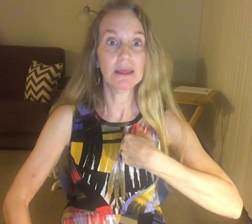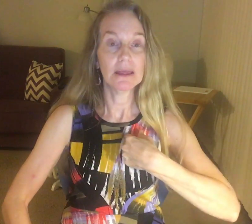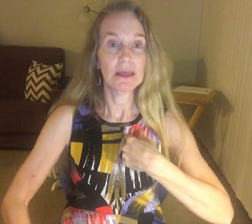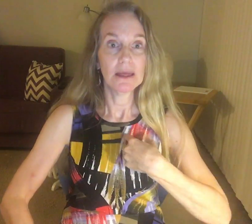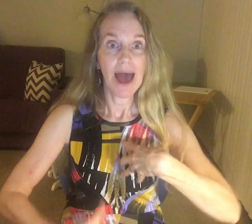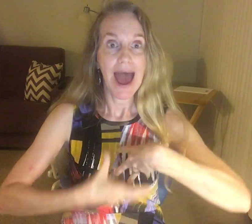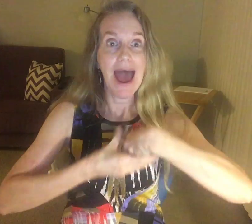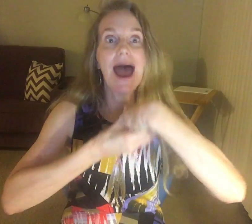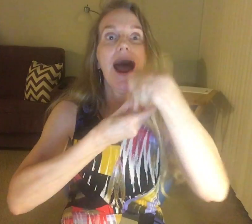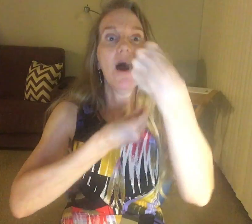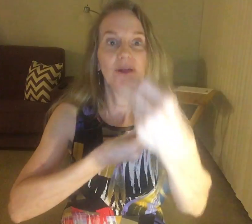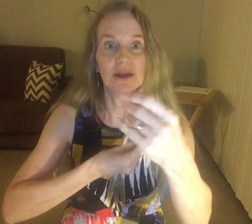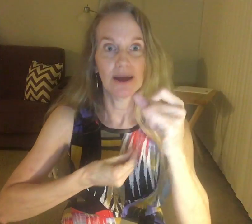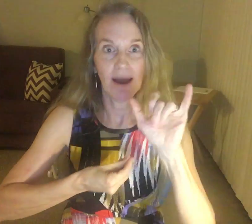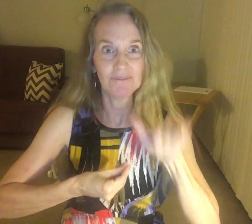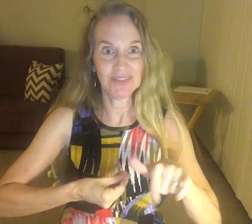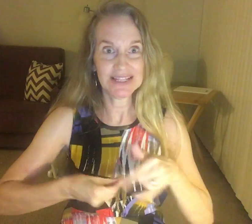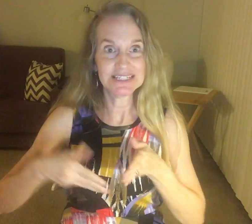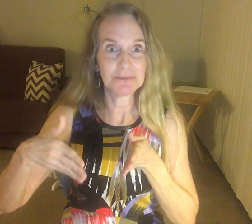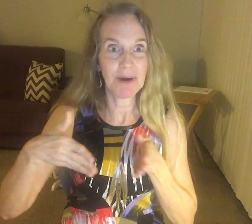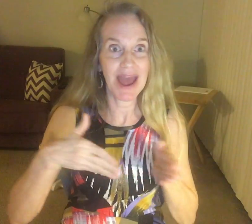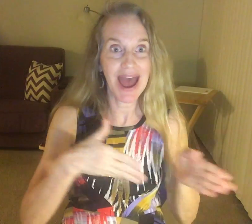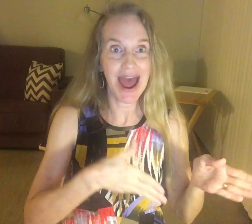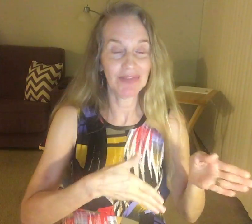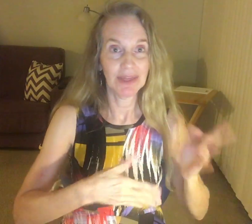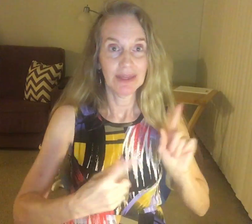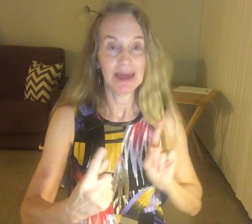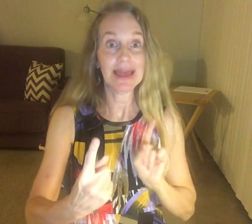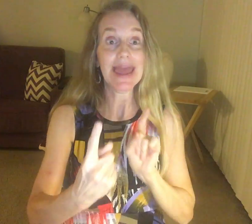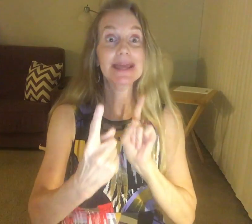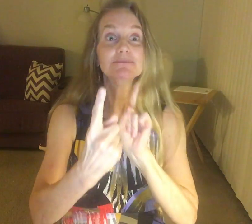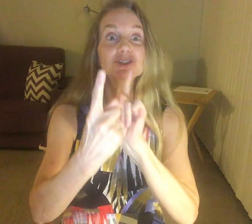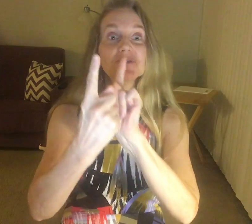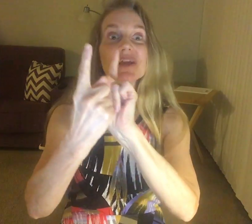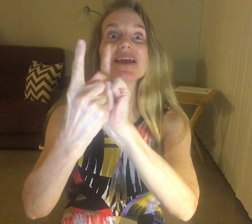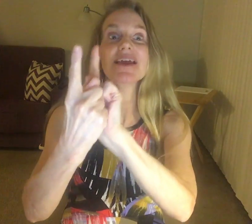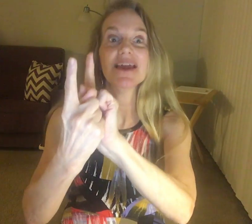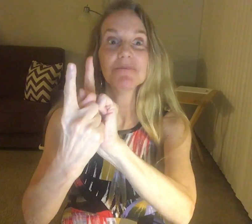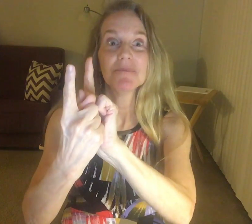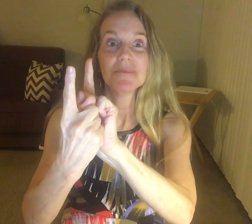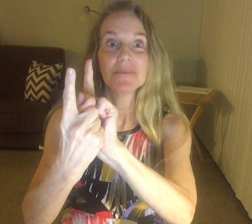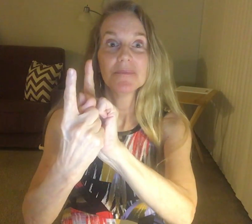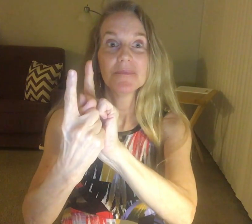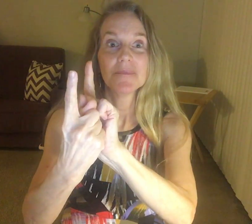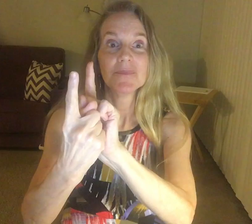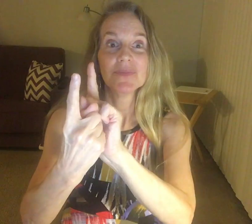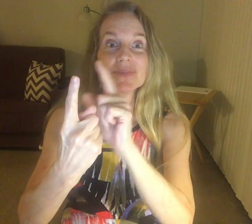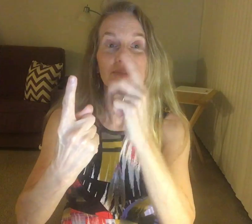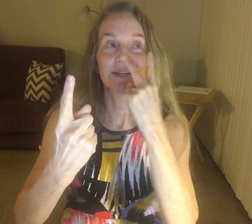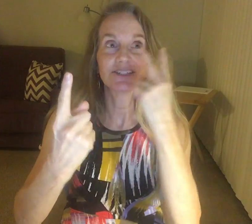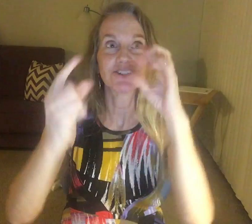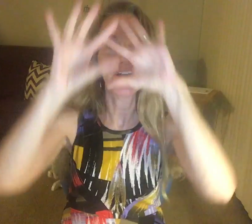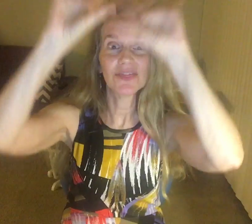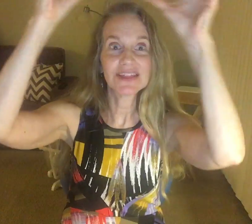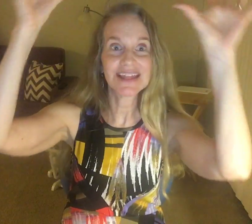out of his path. I came to an inn, and saw the